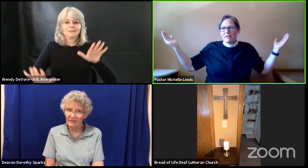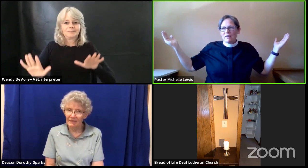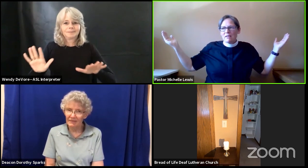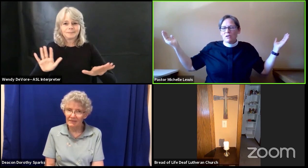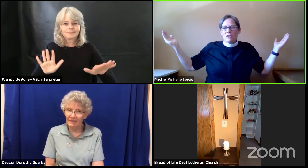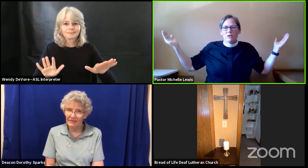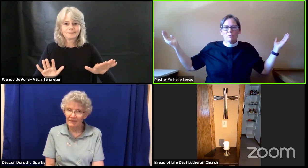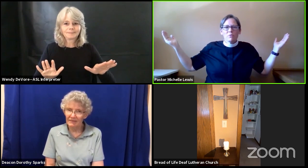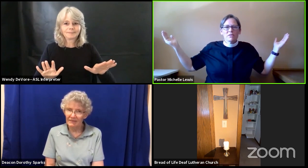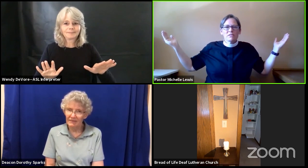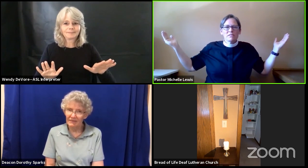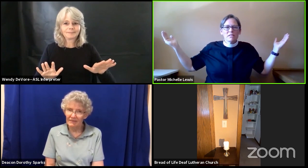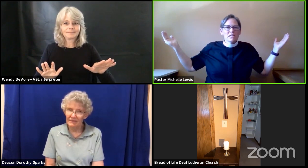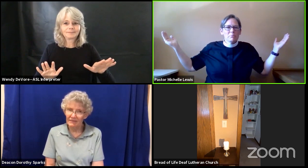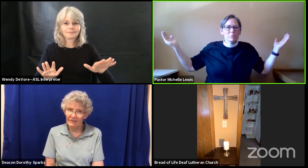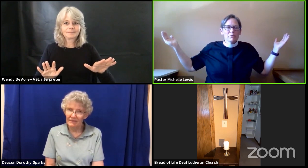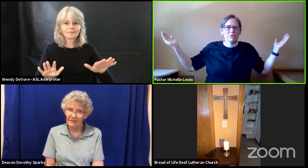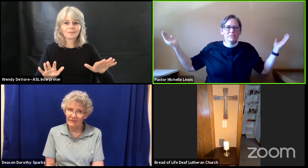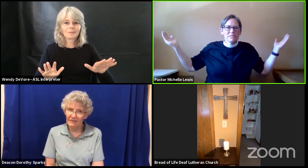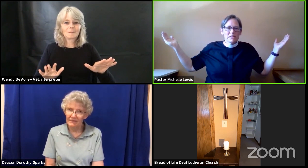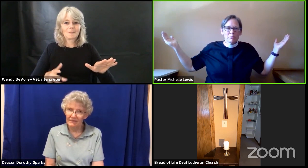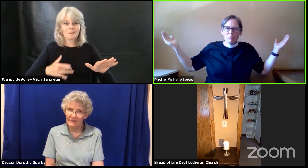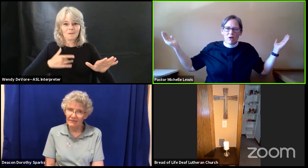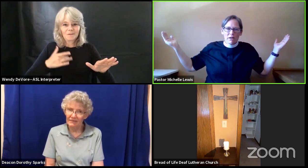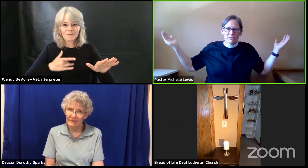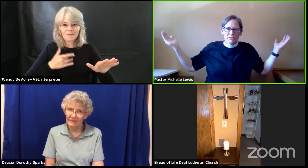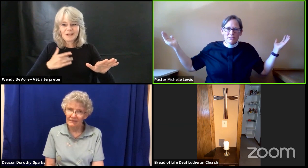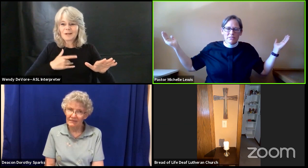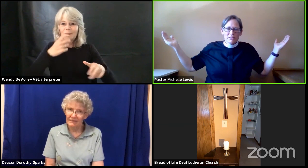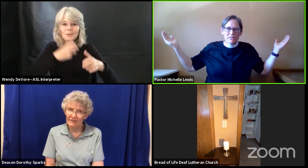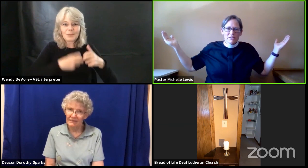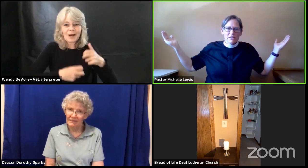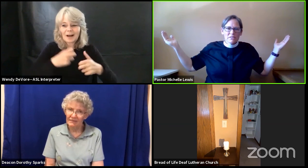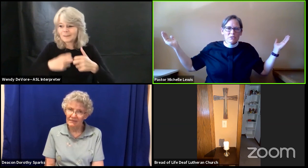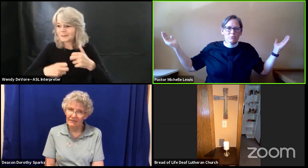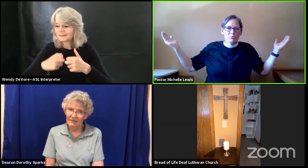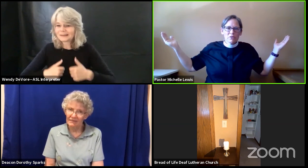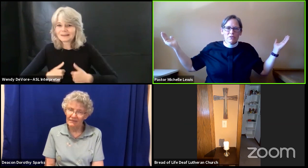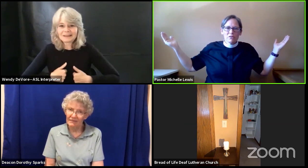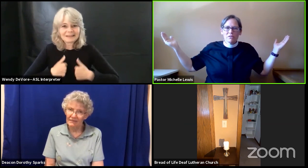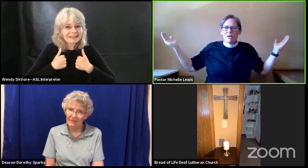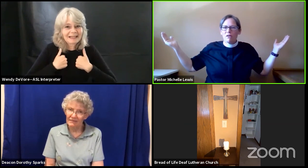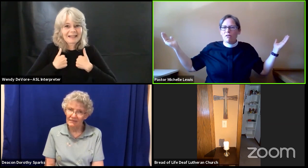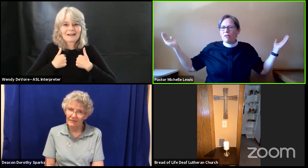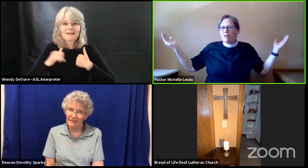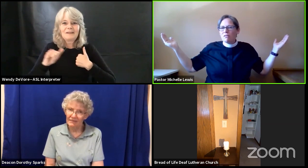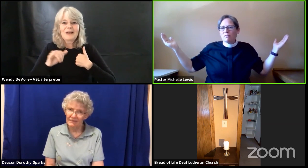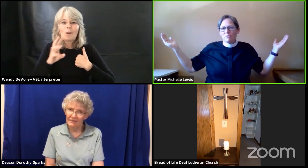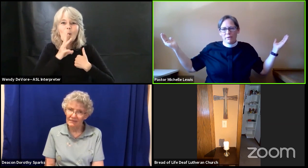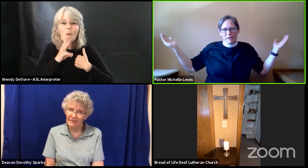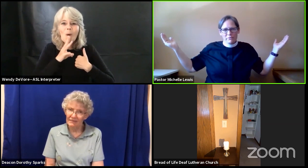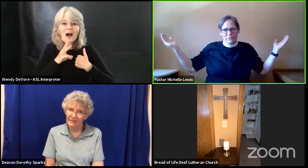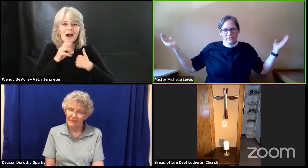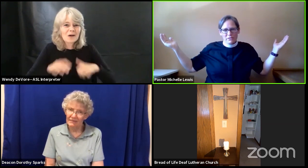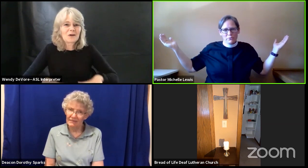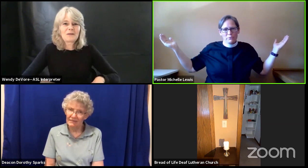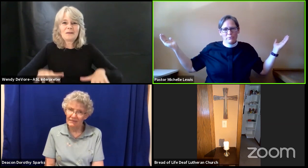When the deep, deep waters swirl all around you.